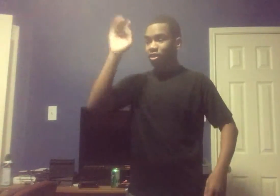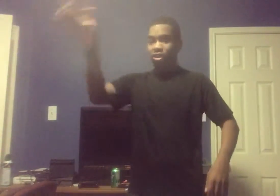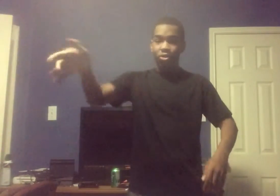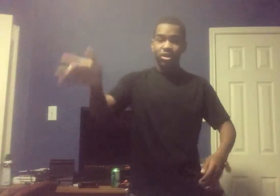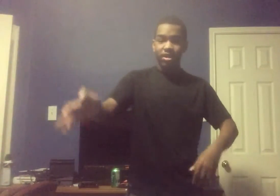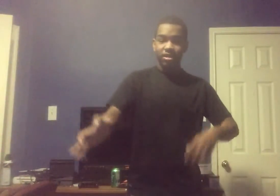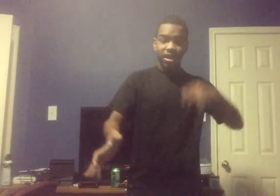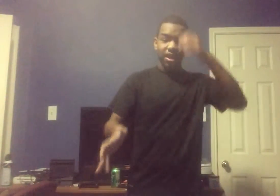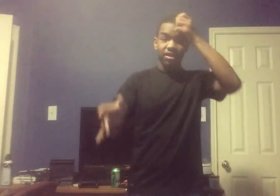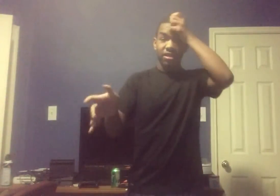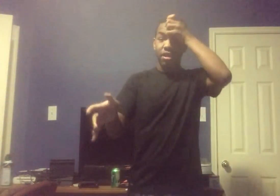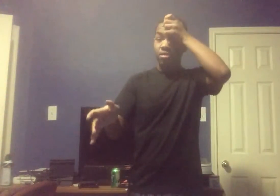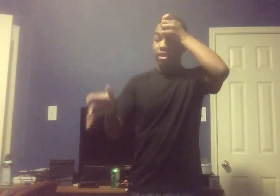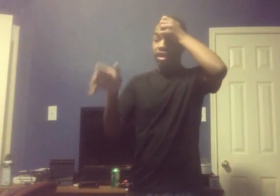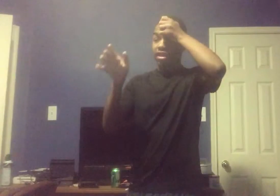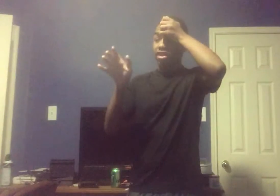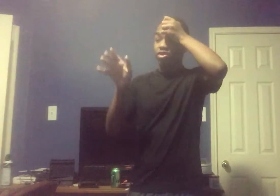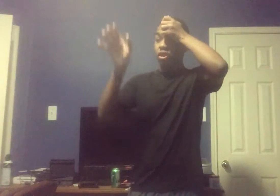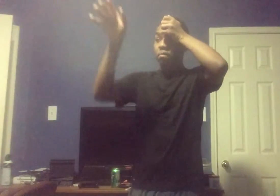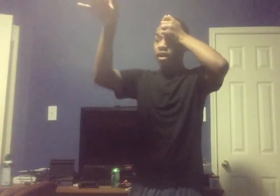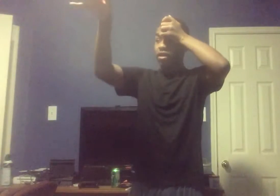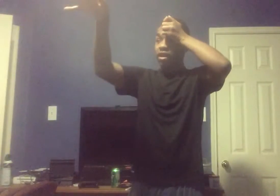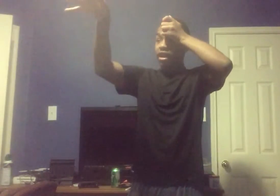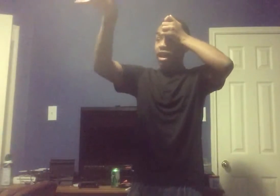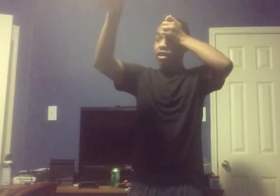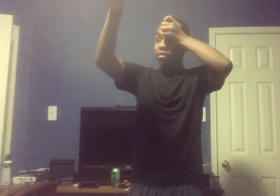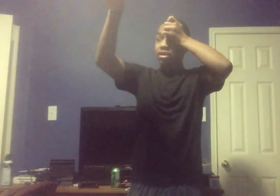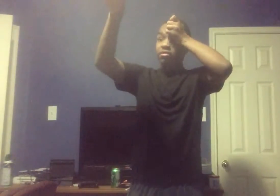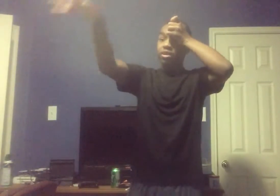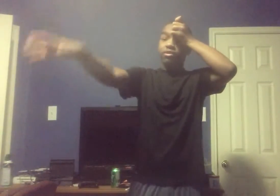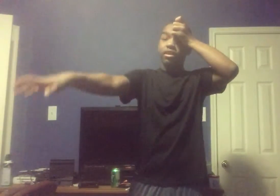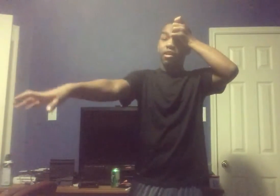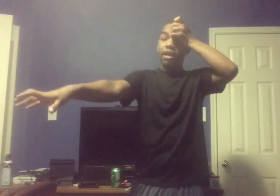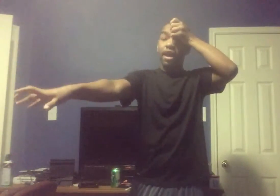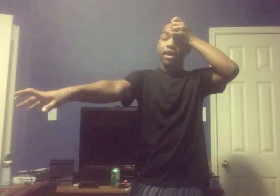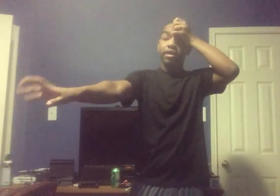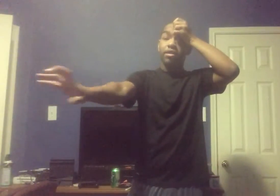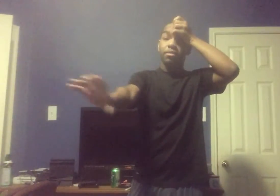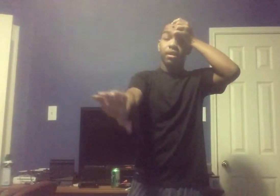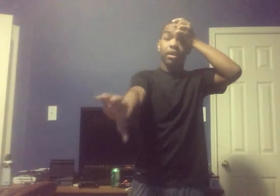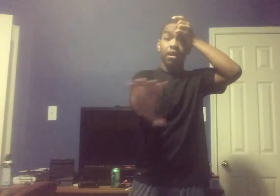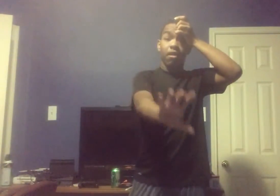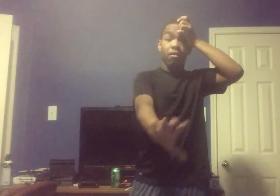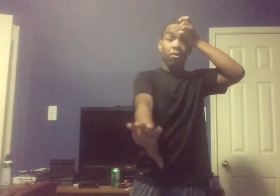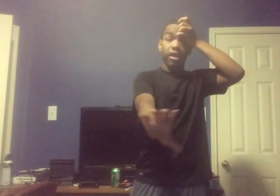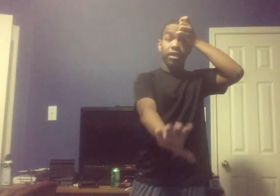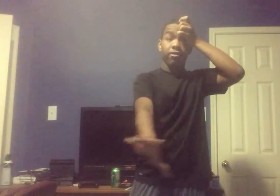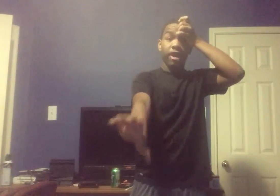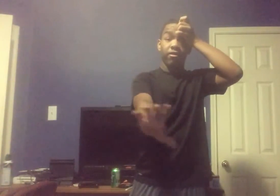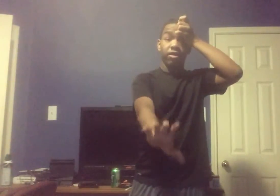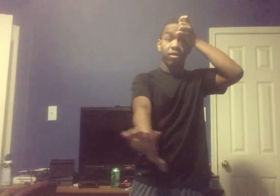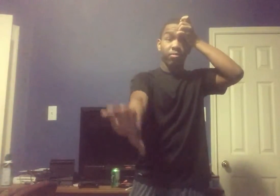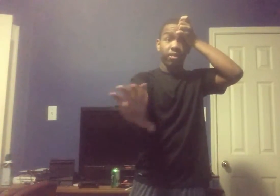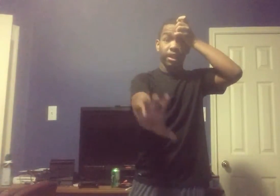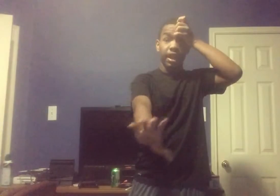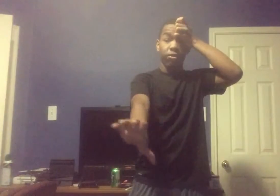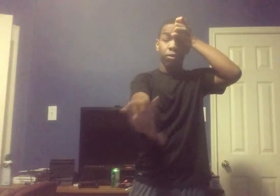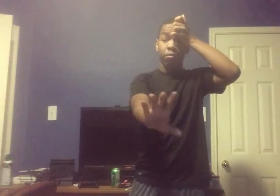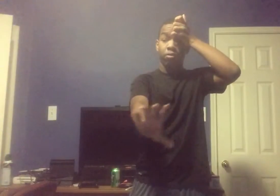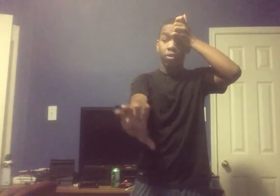Go chase these Guys in the Subseat Like they Jump out Out of the Mansion Because Recon Had the Subseat Right there Waiting for them In that Little pool